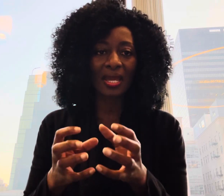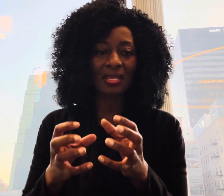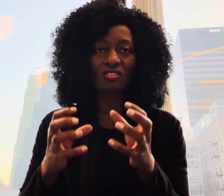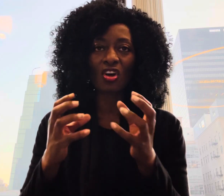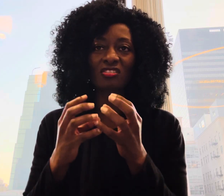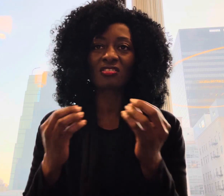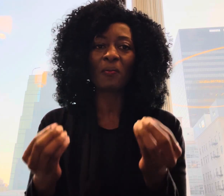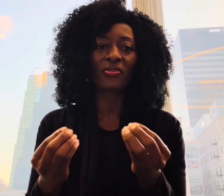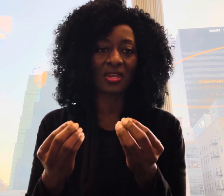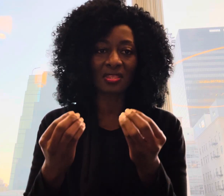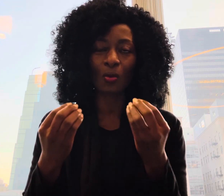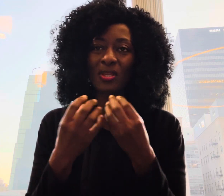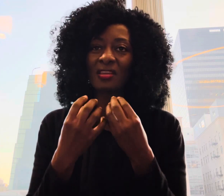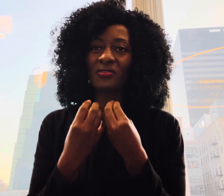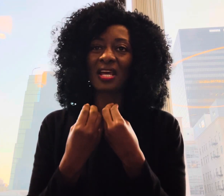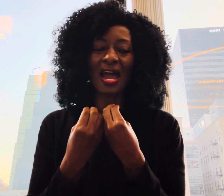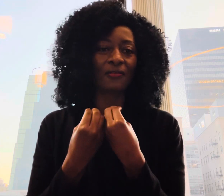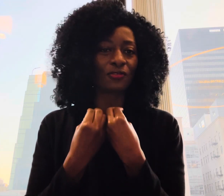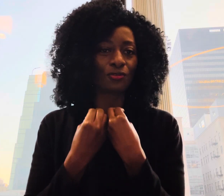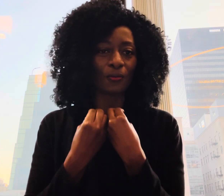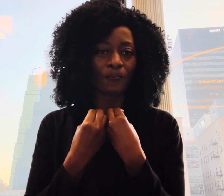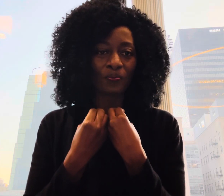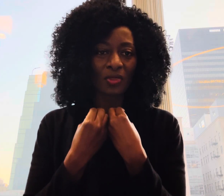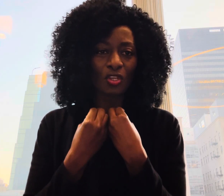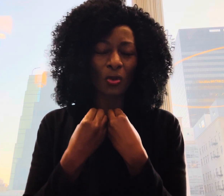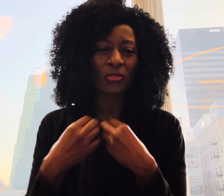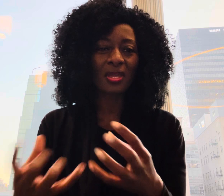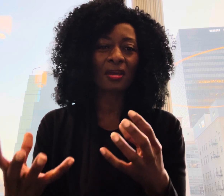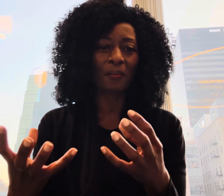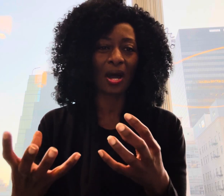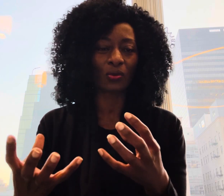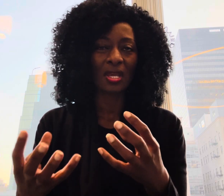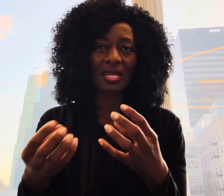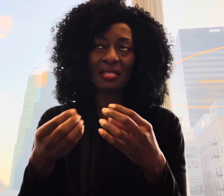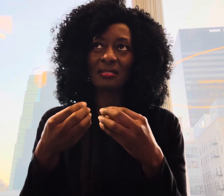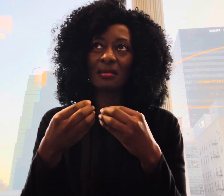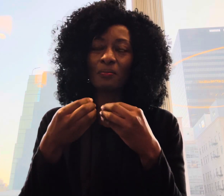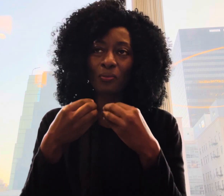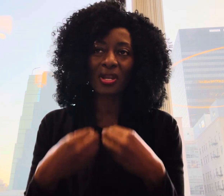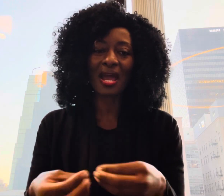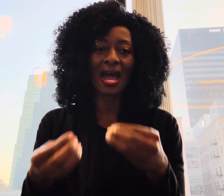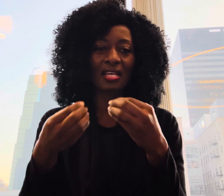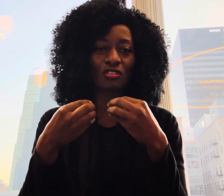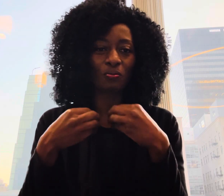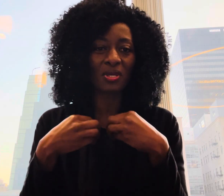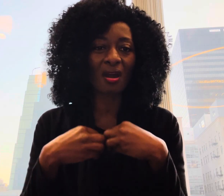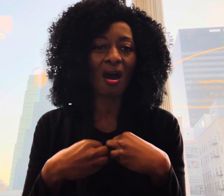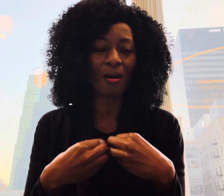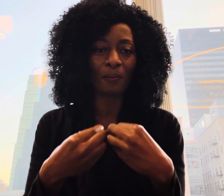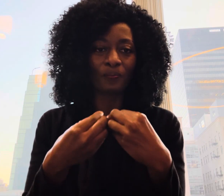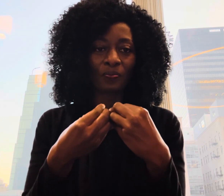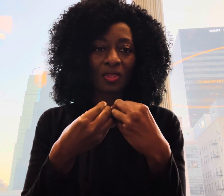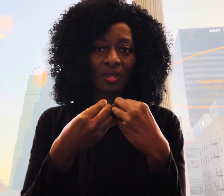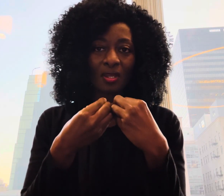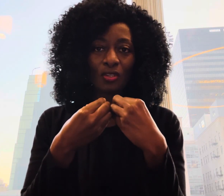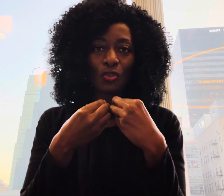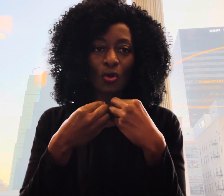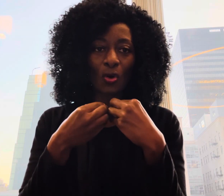is not something that we even have to you know think about it's prayer has to become you know